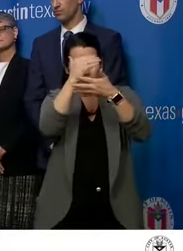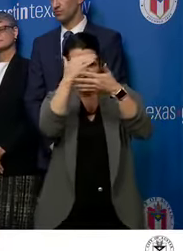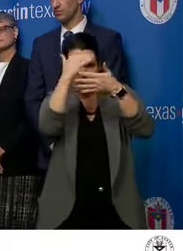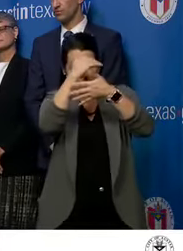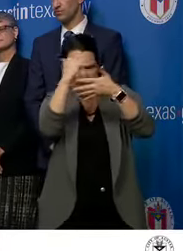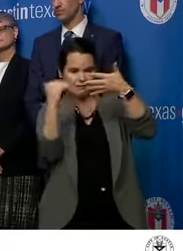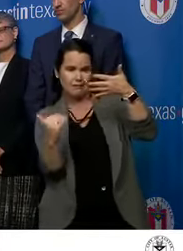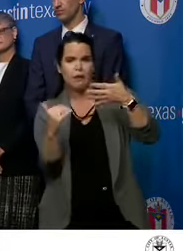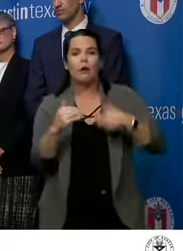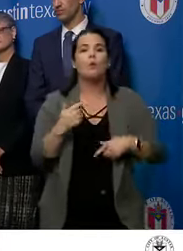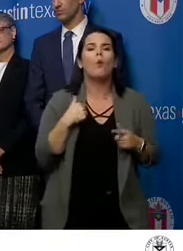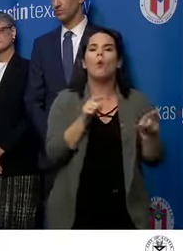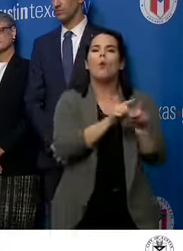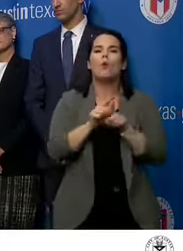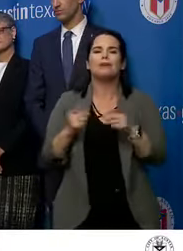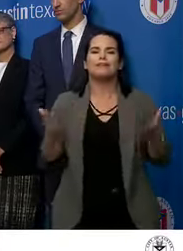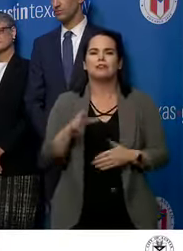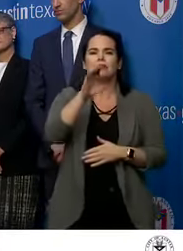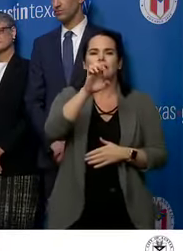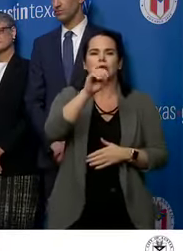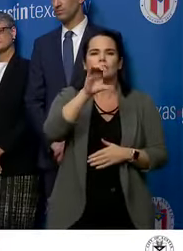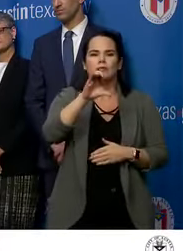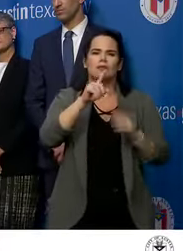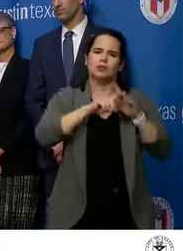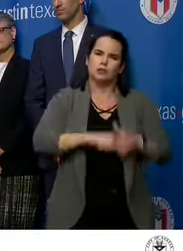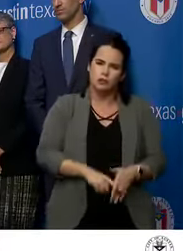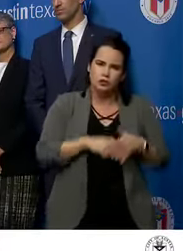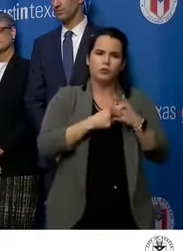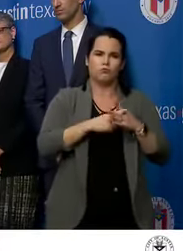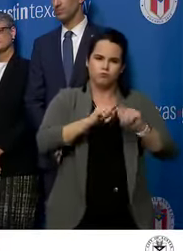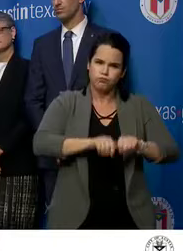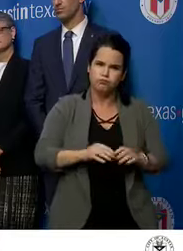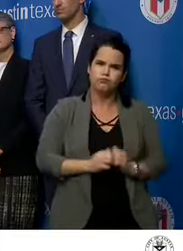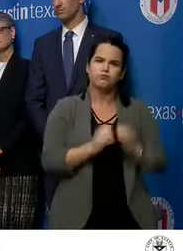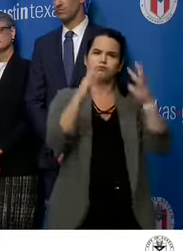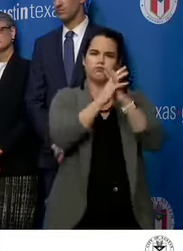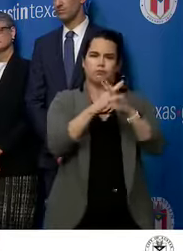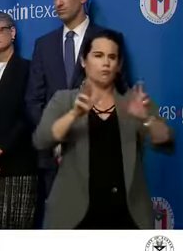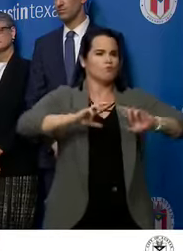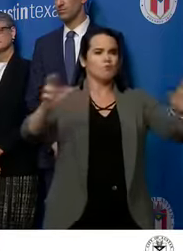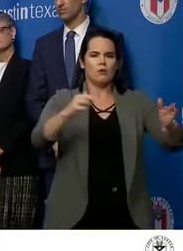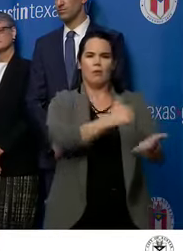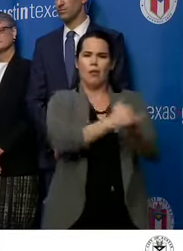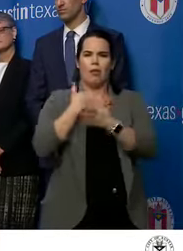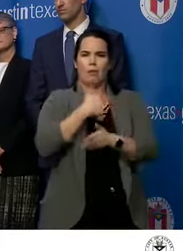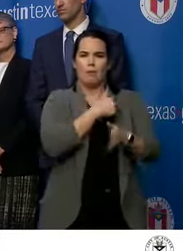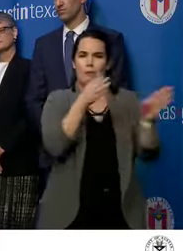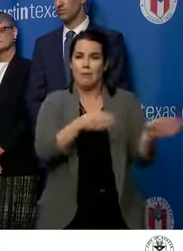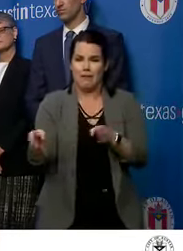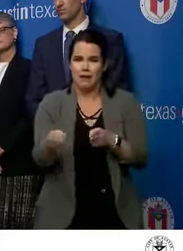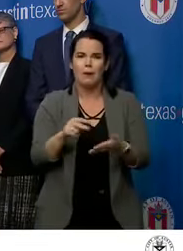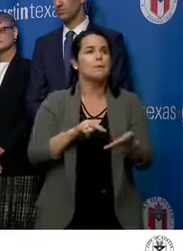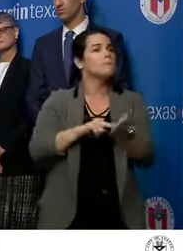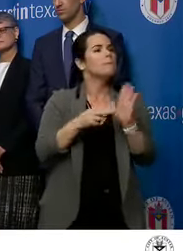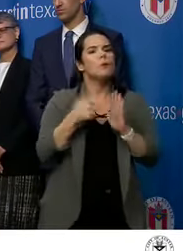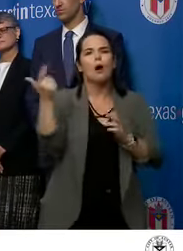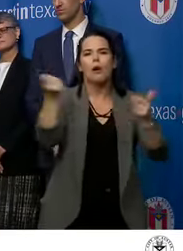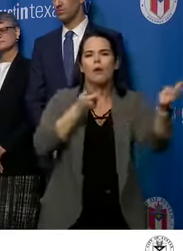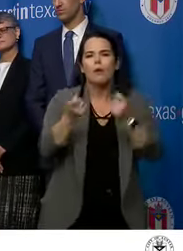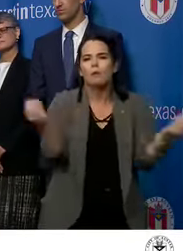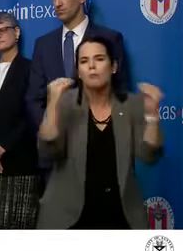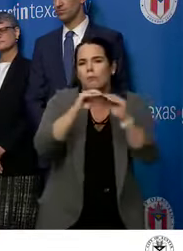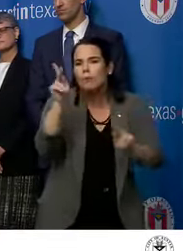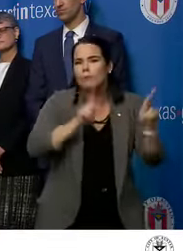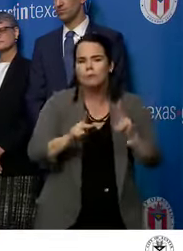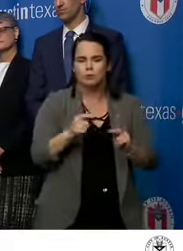EOC here in the city of Austin in Travis County to help us enhance the planning process. That brings additional people in to work on